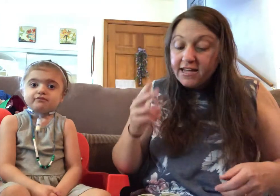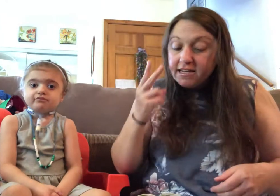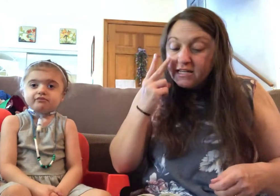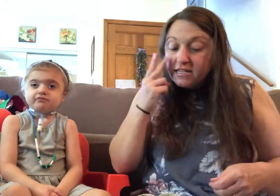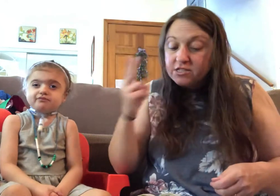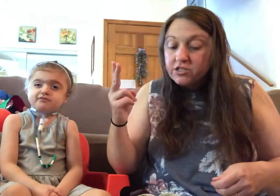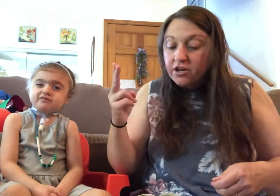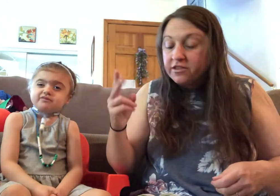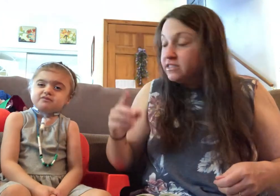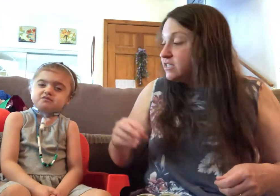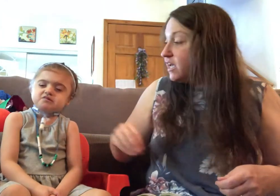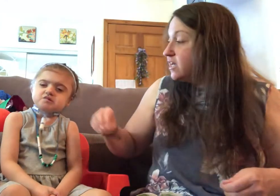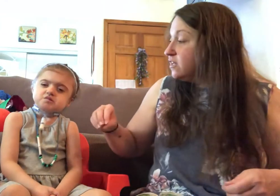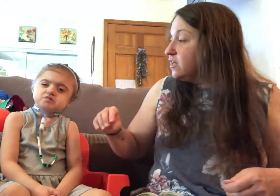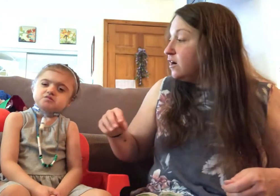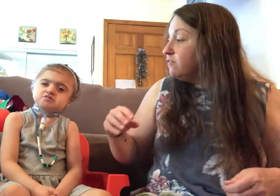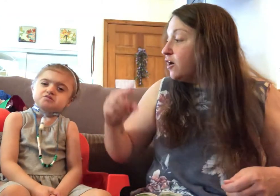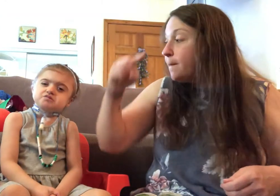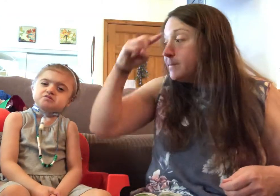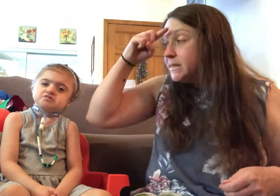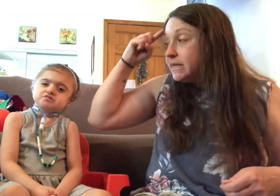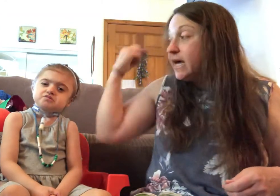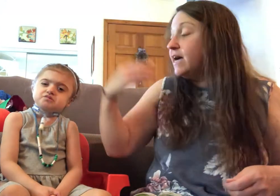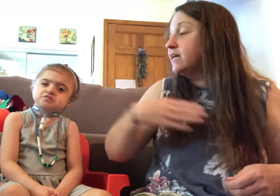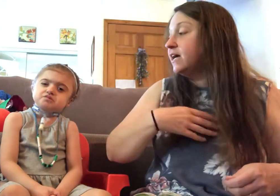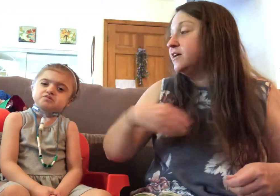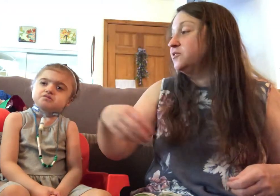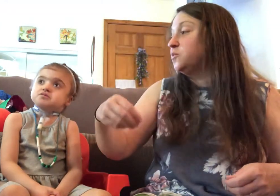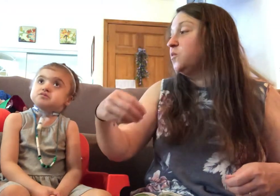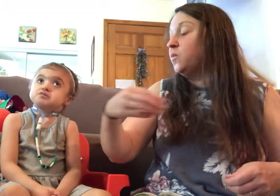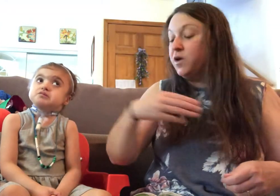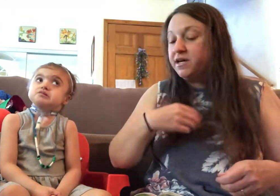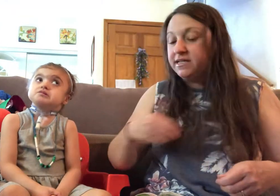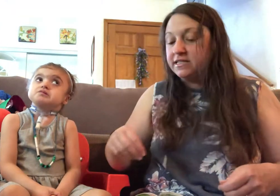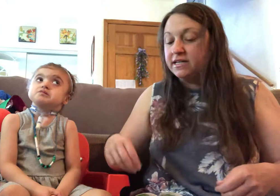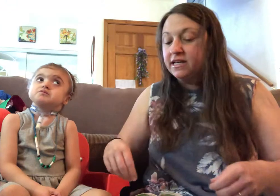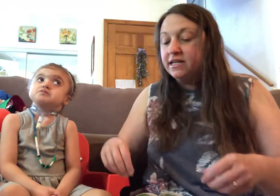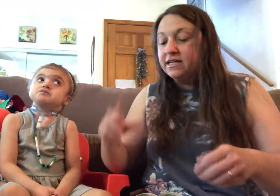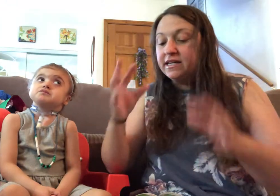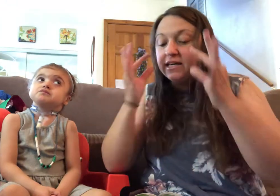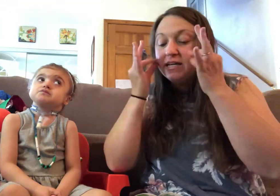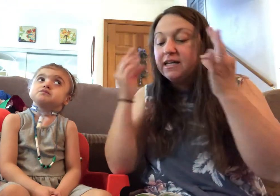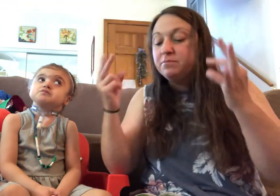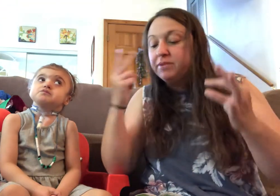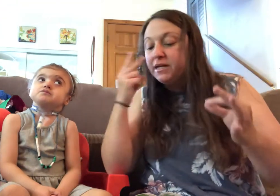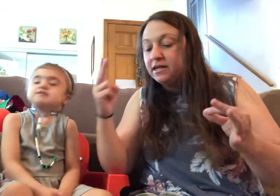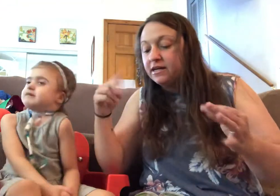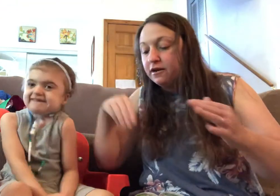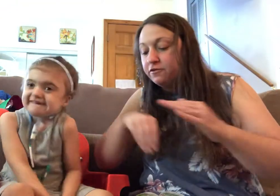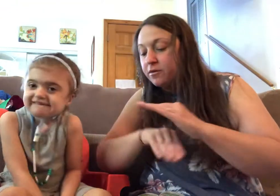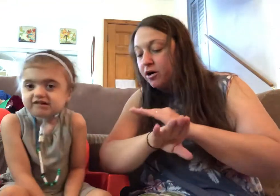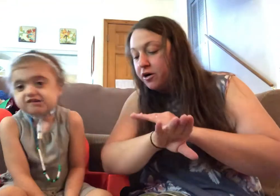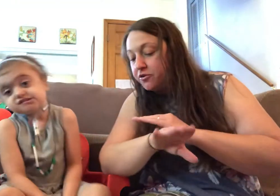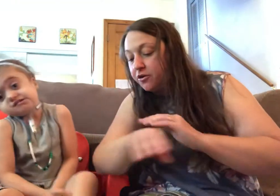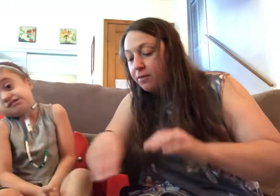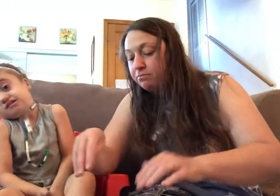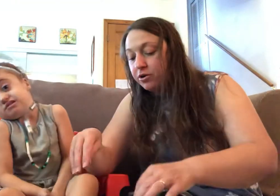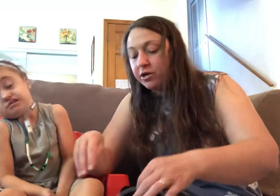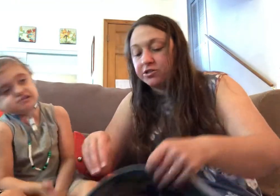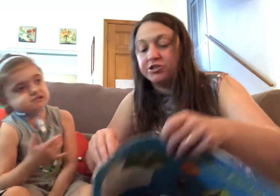he saw the tail of a black and white kitty peeking out from under a bush.